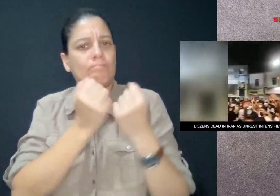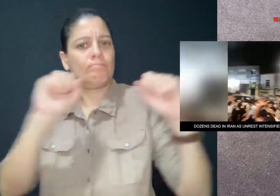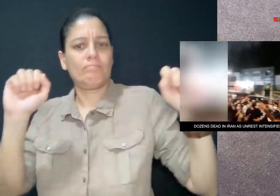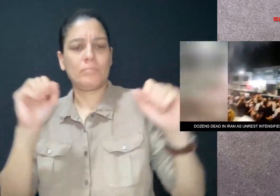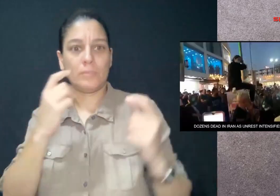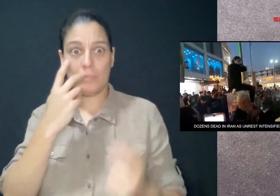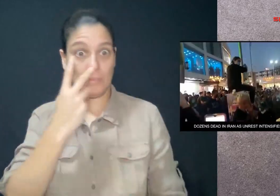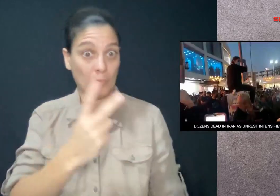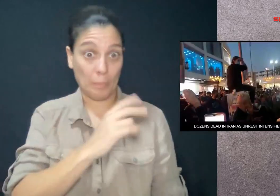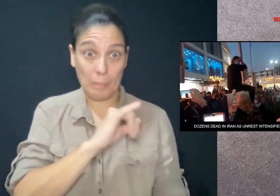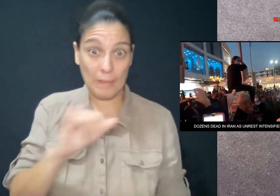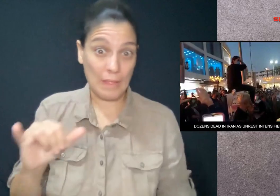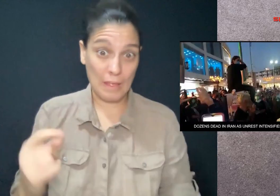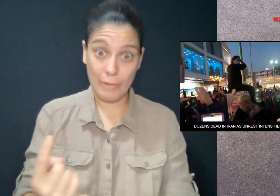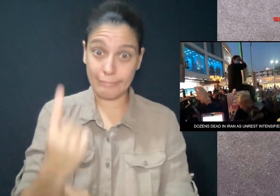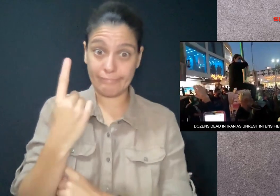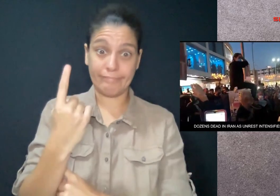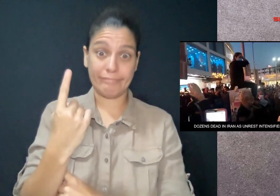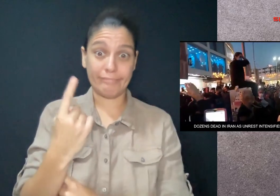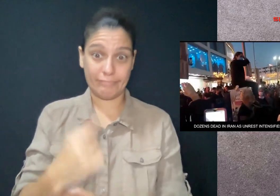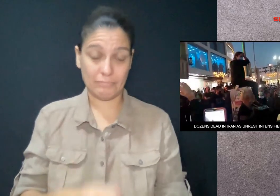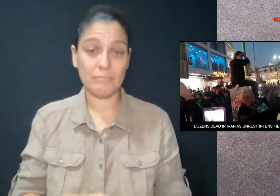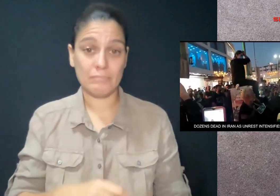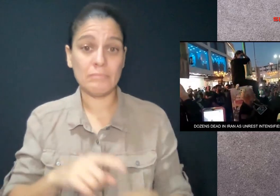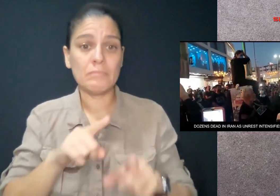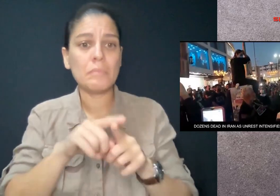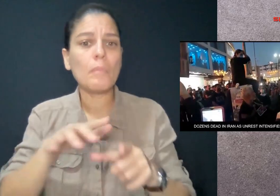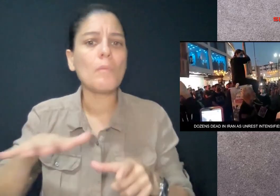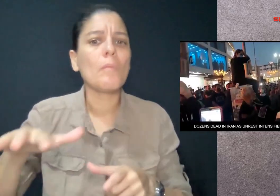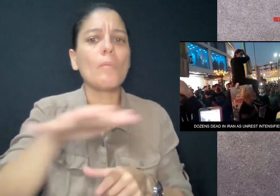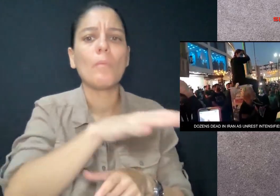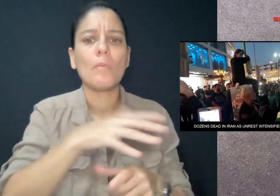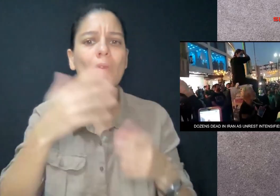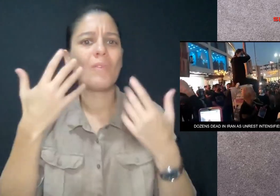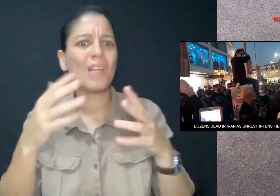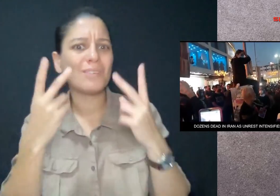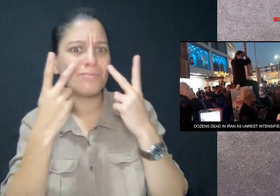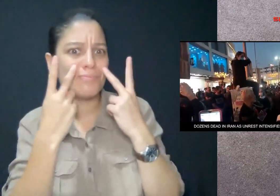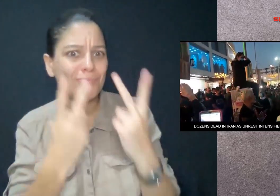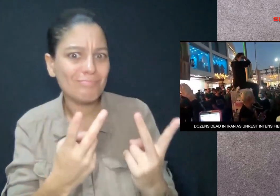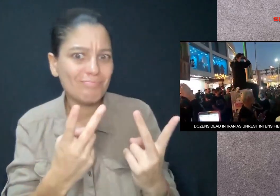They are rising up for their rights in a way this generation has never seen before.